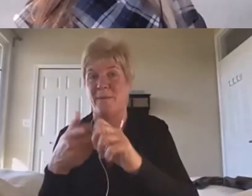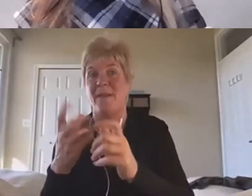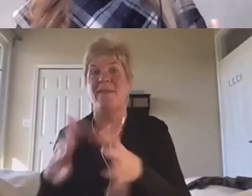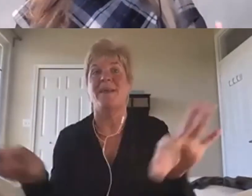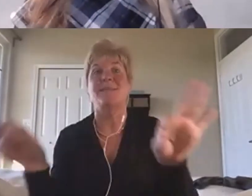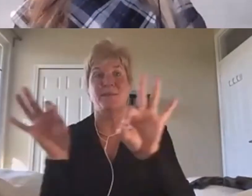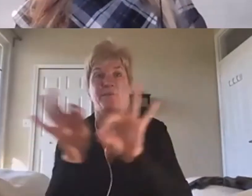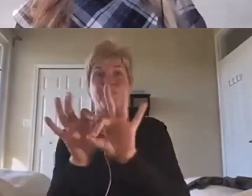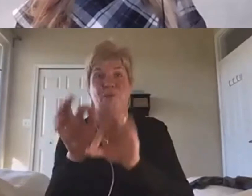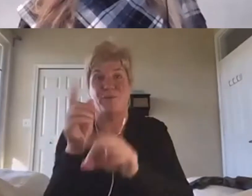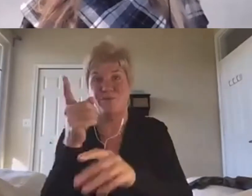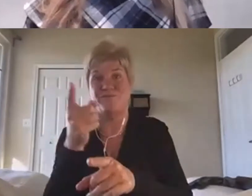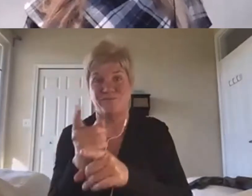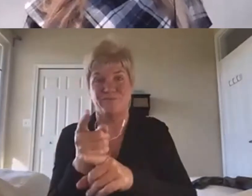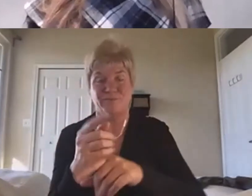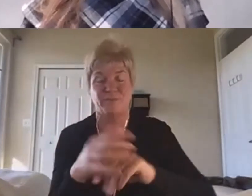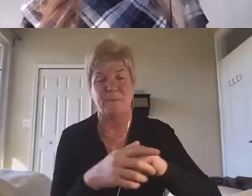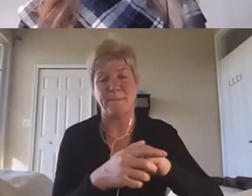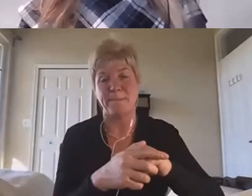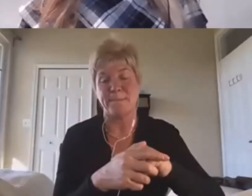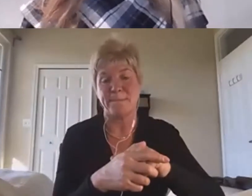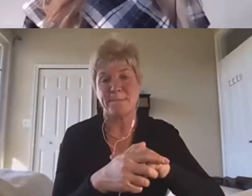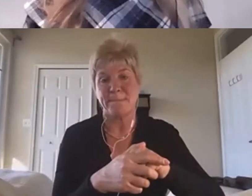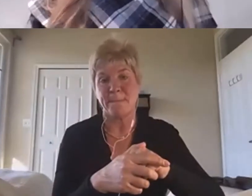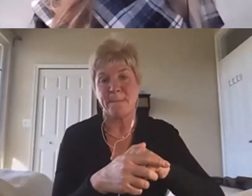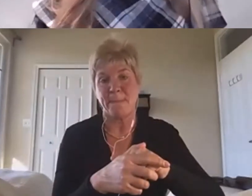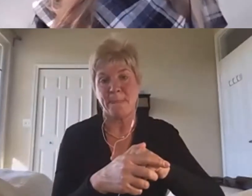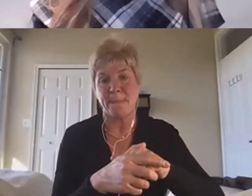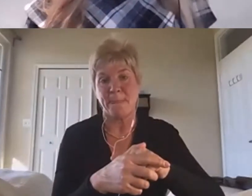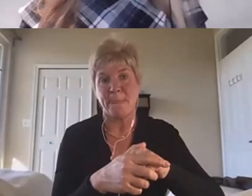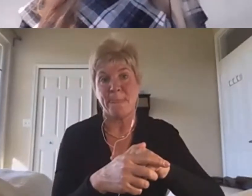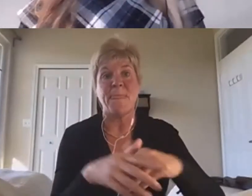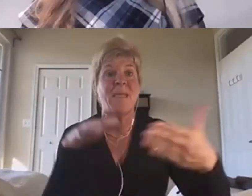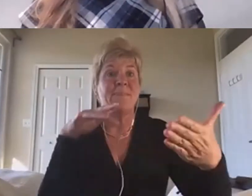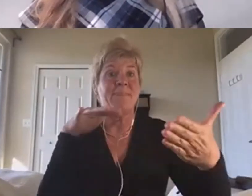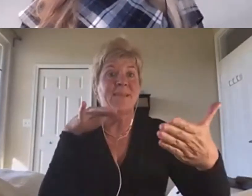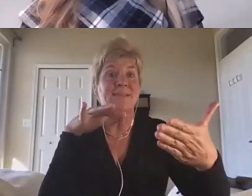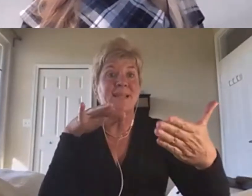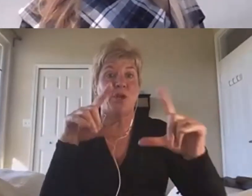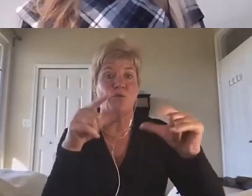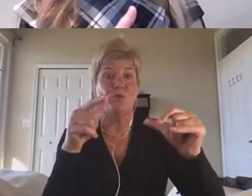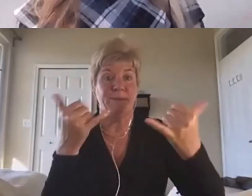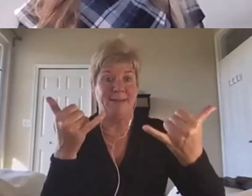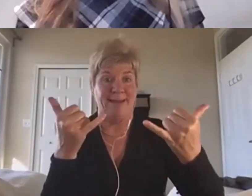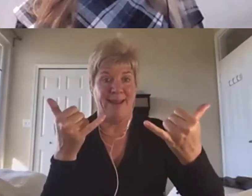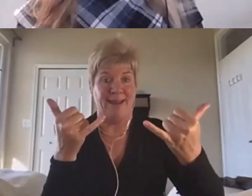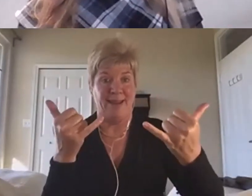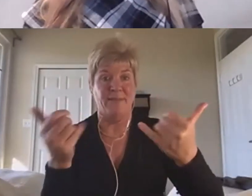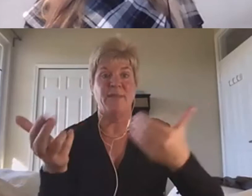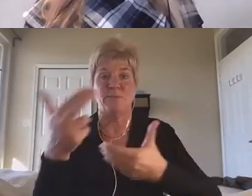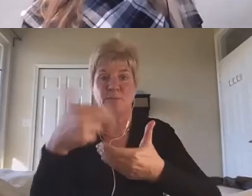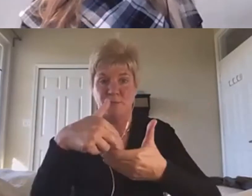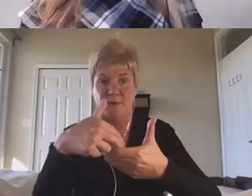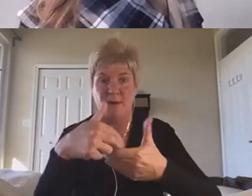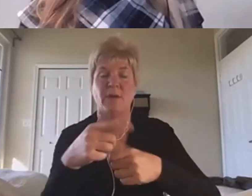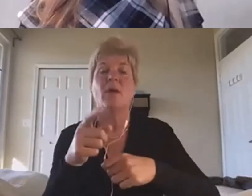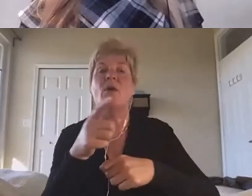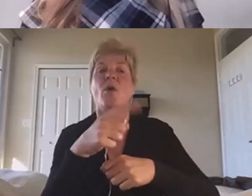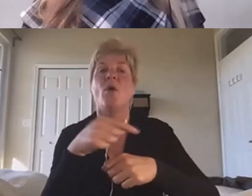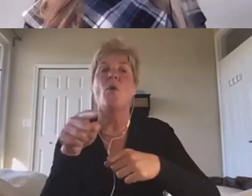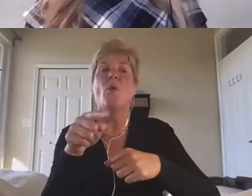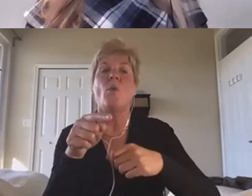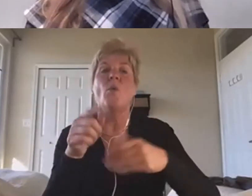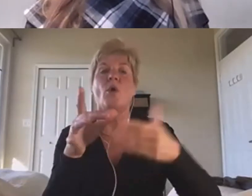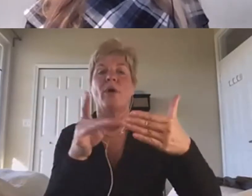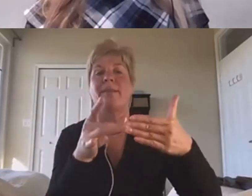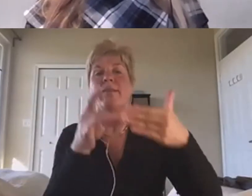in fact, in part what the study group that's here today is interested in and moving towards is